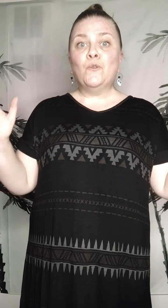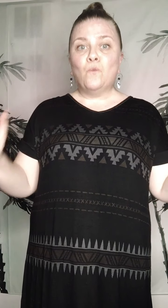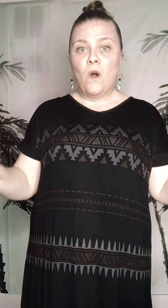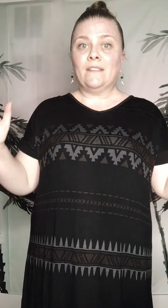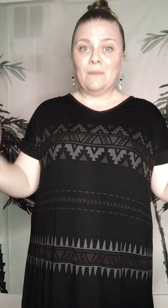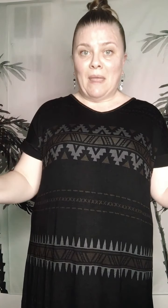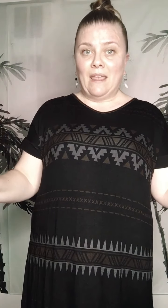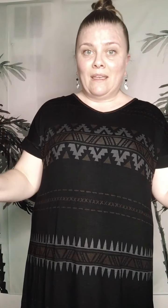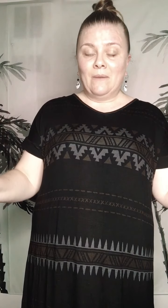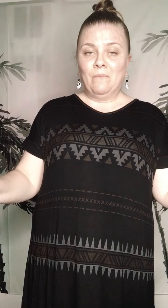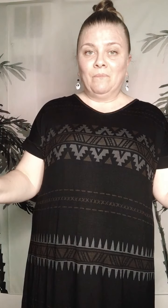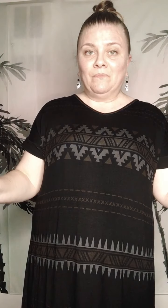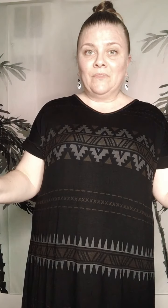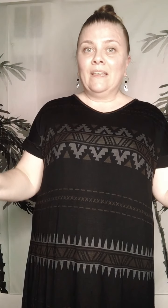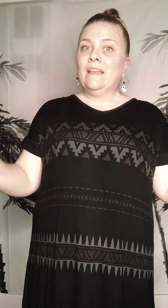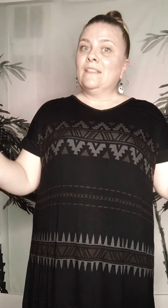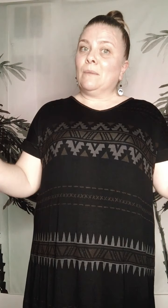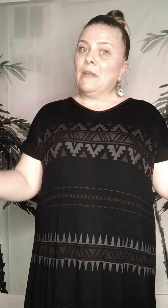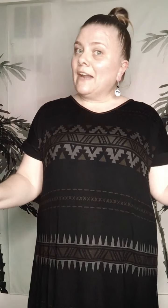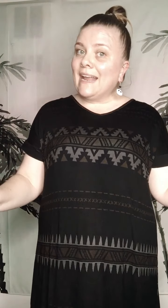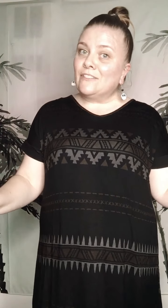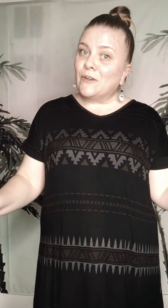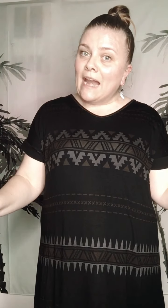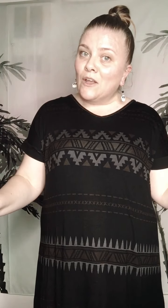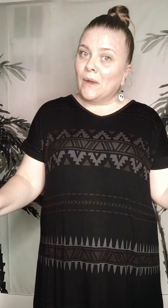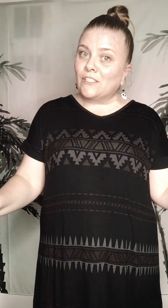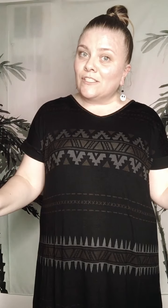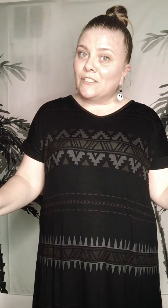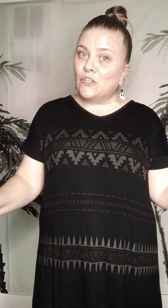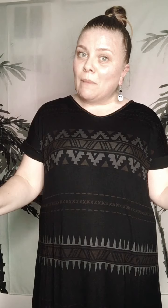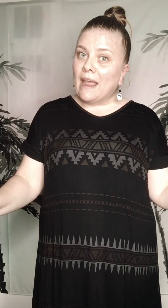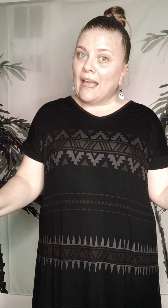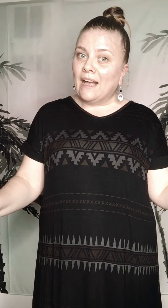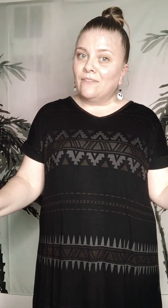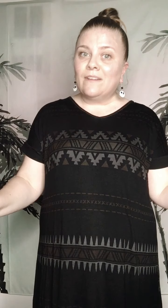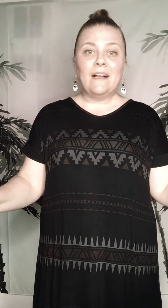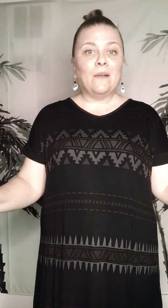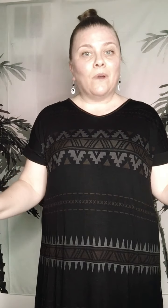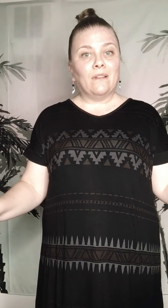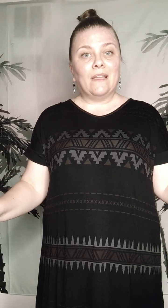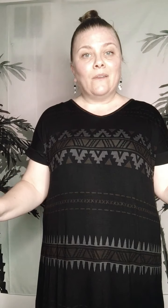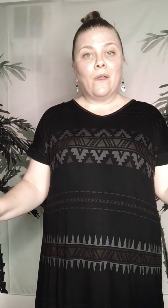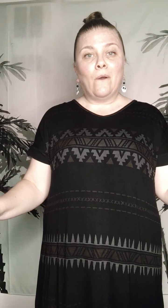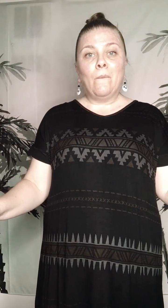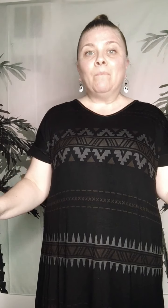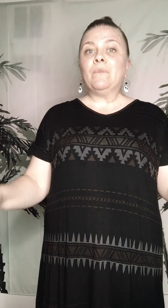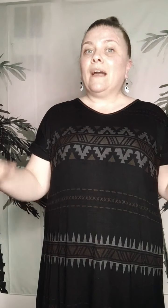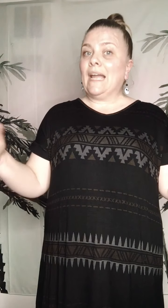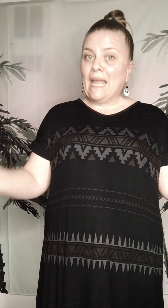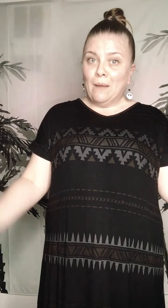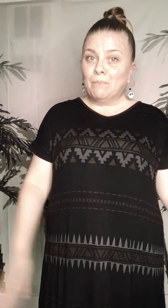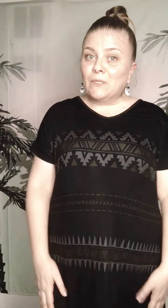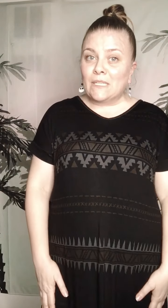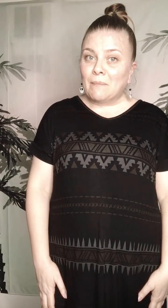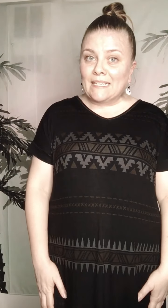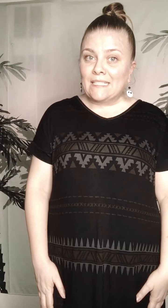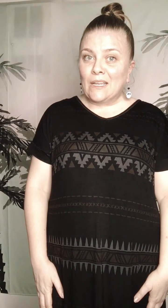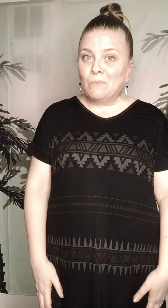want to make. So I'm here to answer any questions that you may have. I want to let you know. I am building my team.